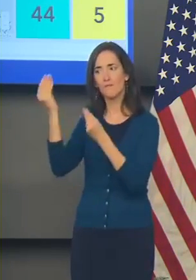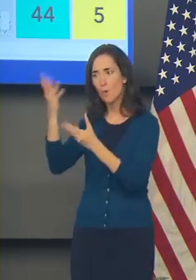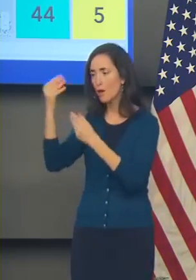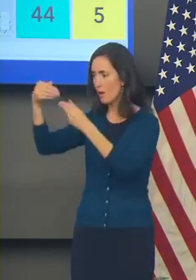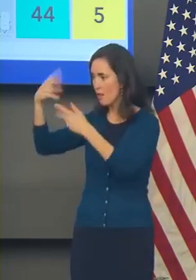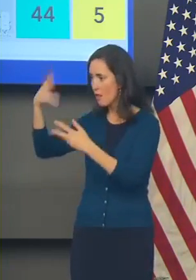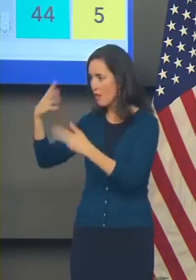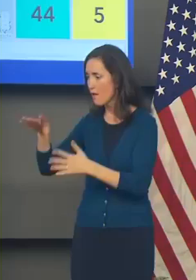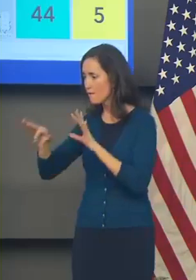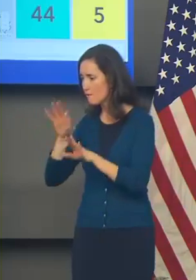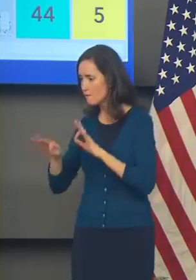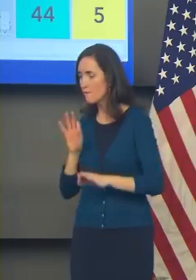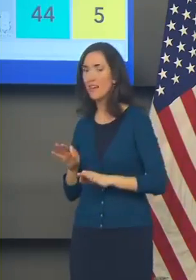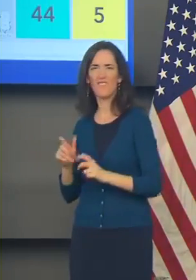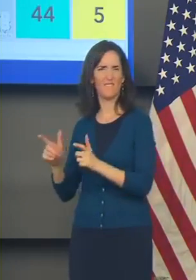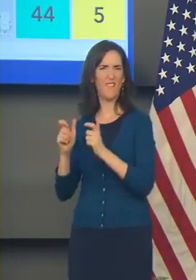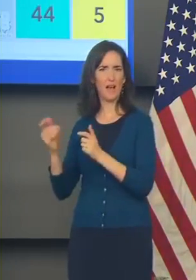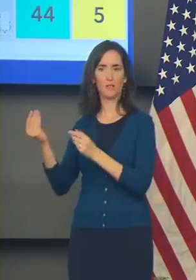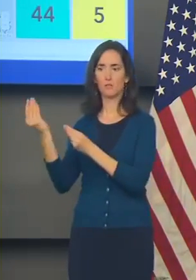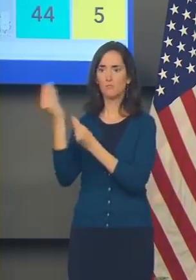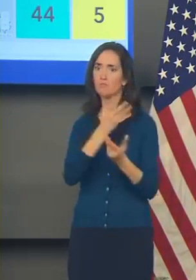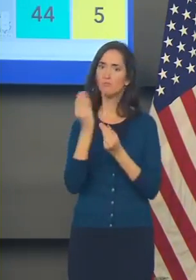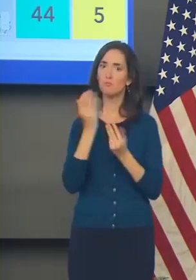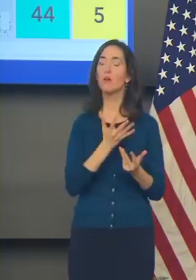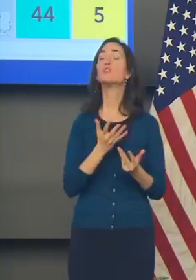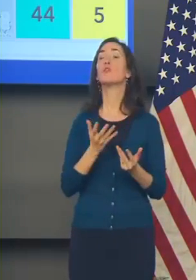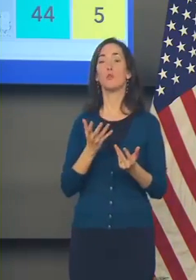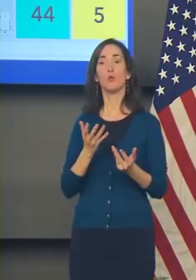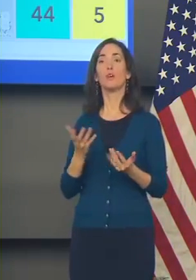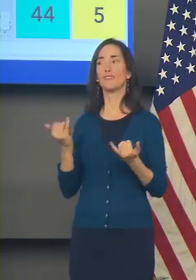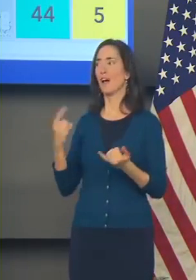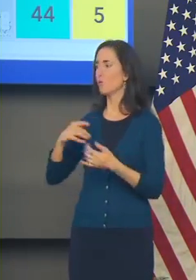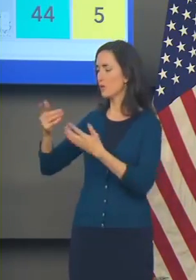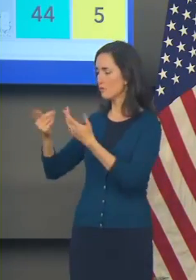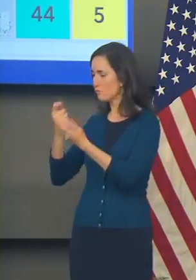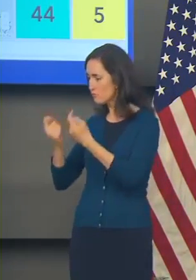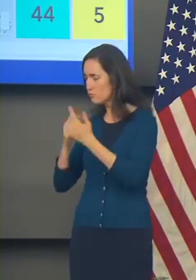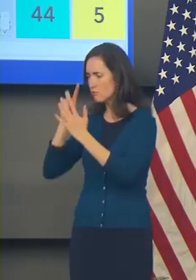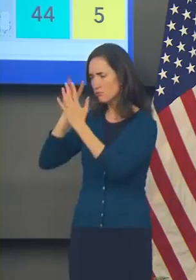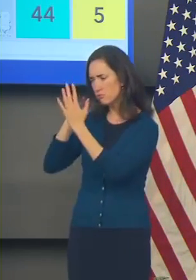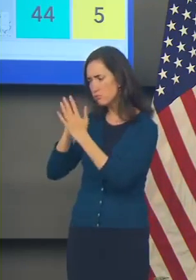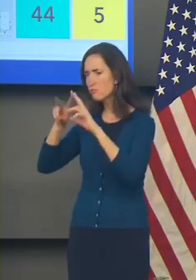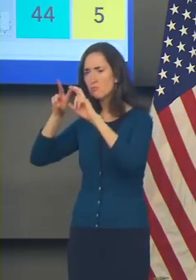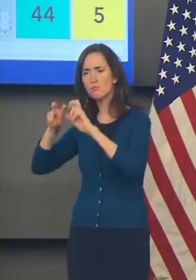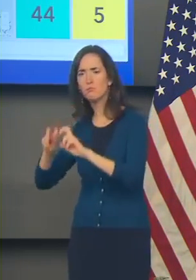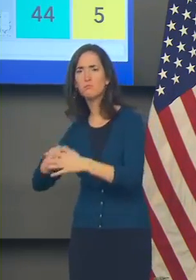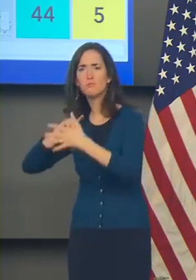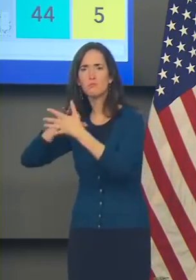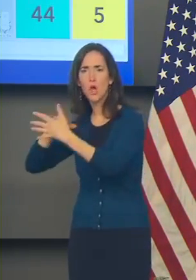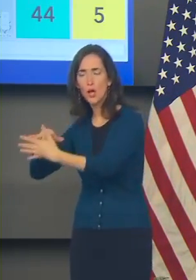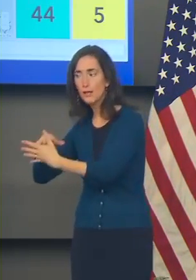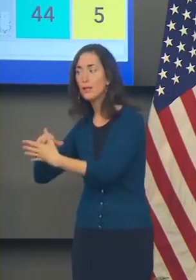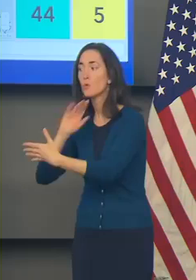will be looking through all of that and make the best possible decisions going forward.